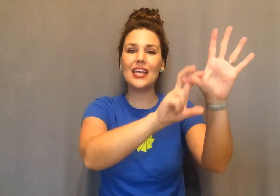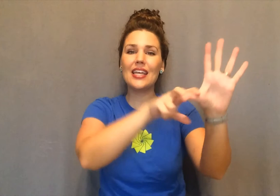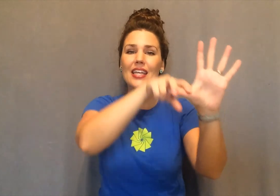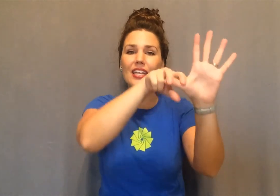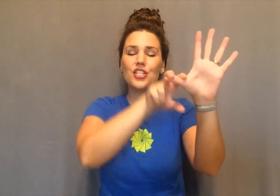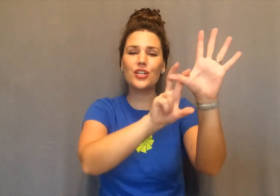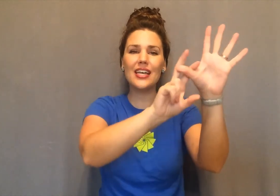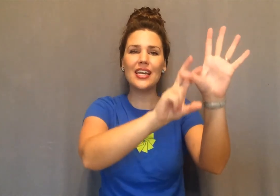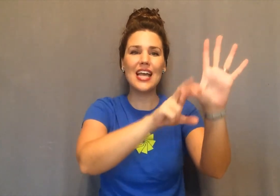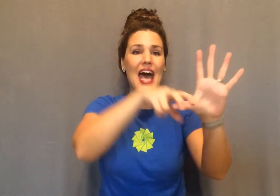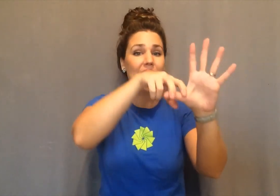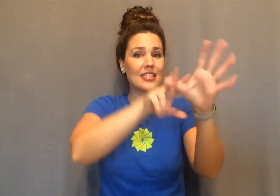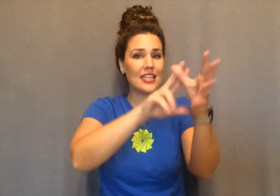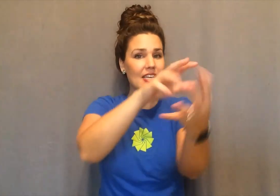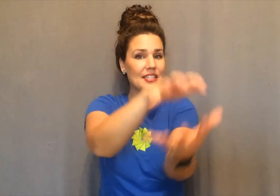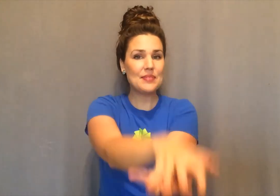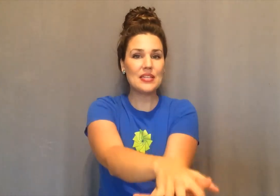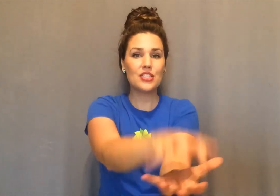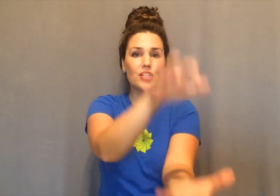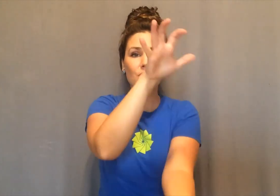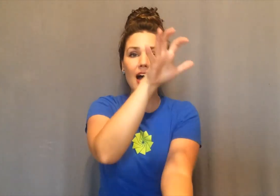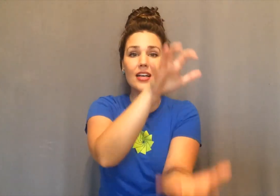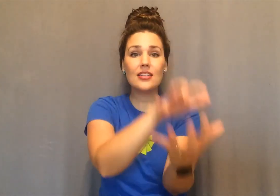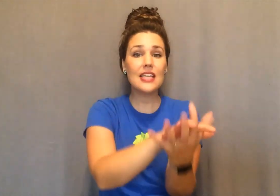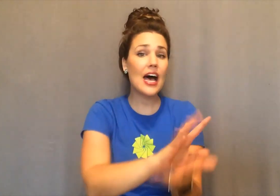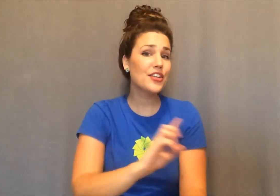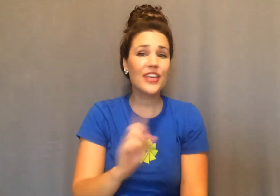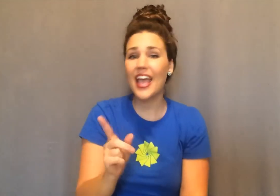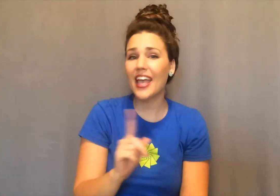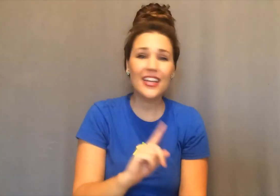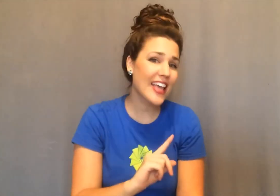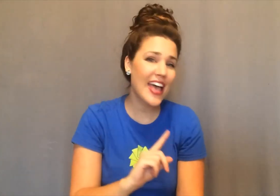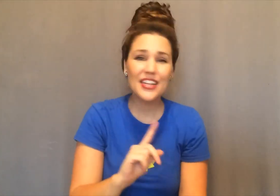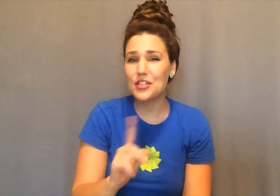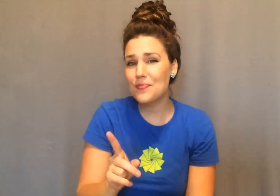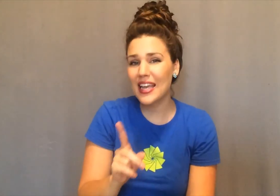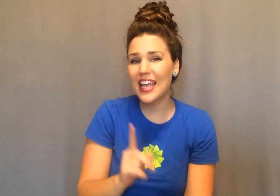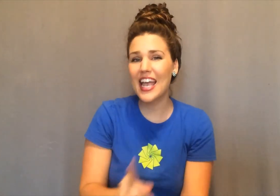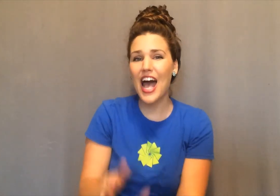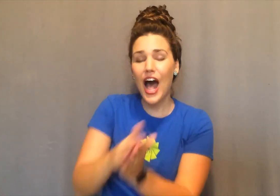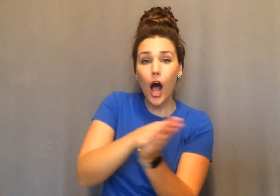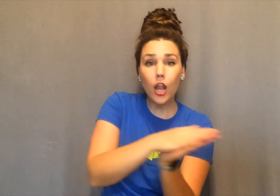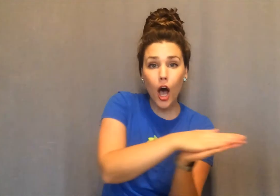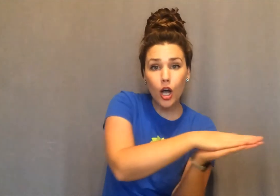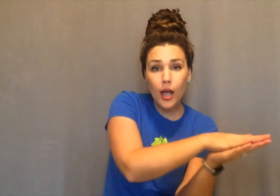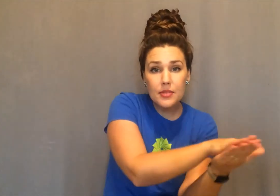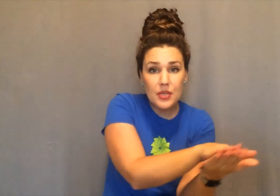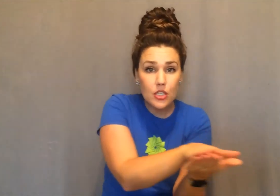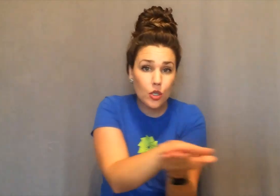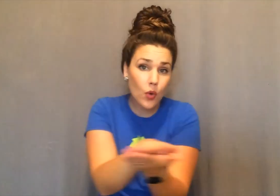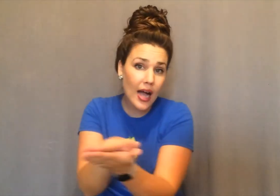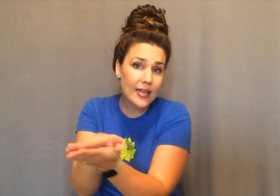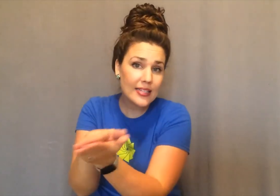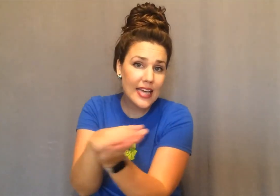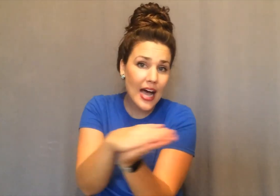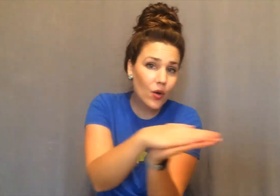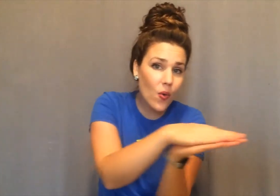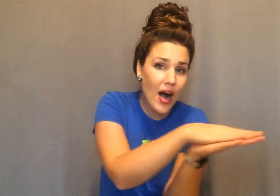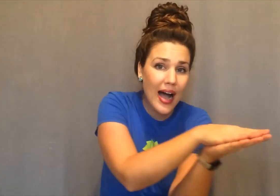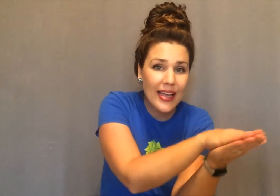in a tree. Teasing Mr. Crocodile you can't catch me. Along comes Mr. Crocodile quiet